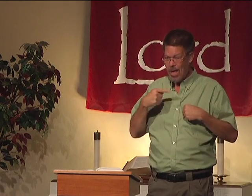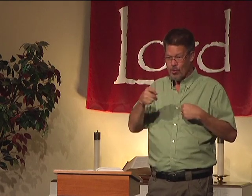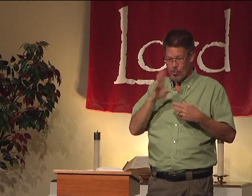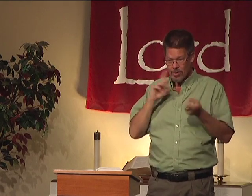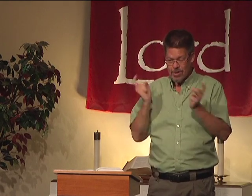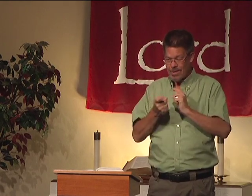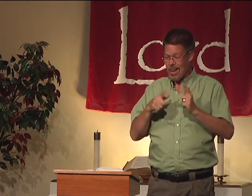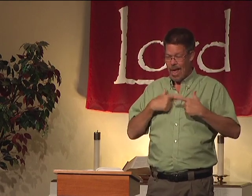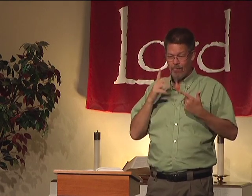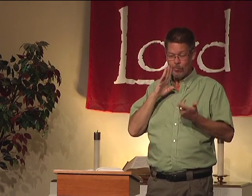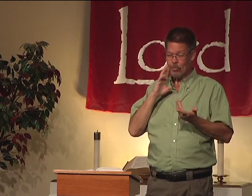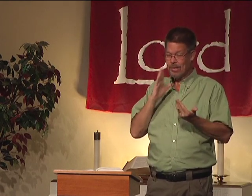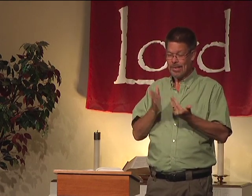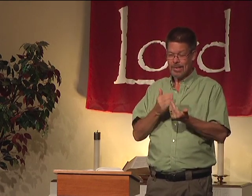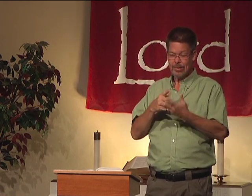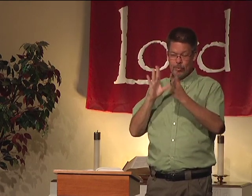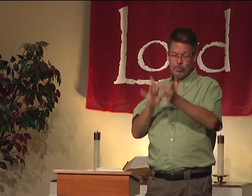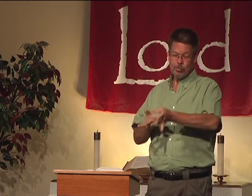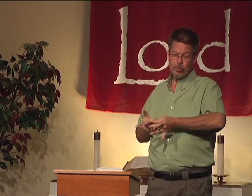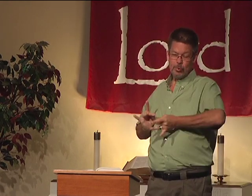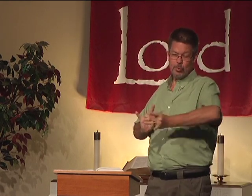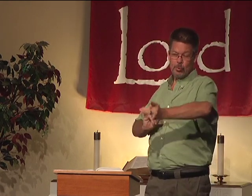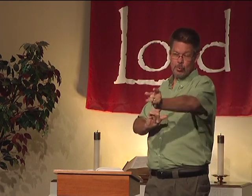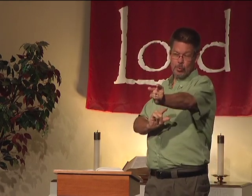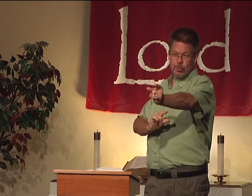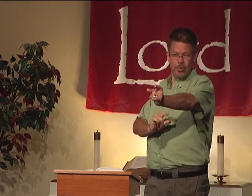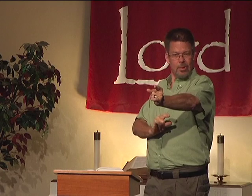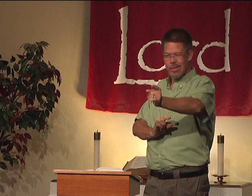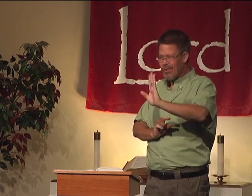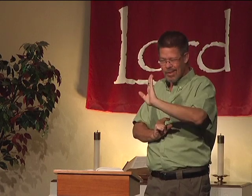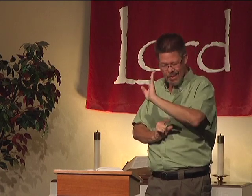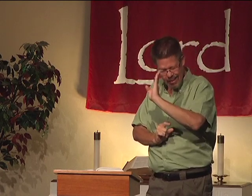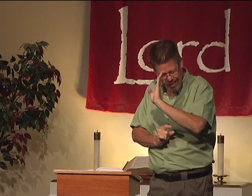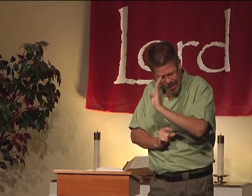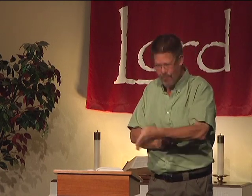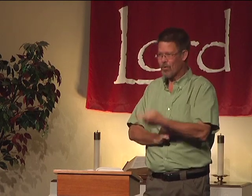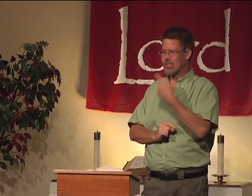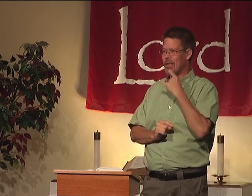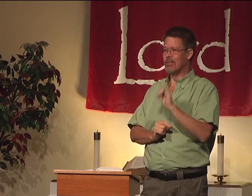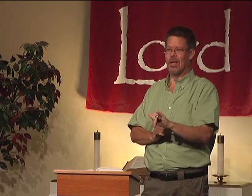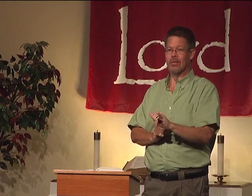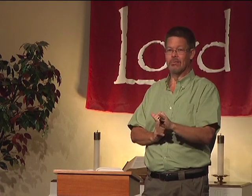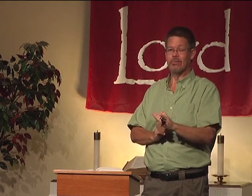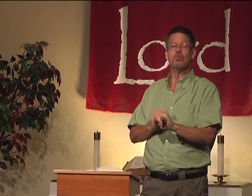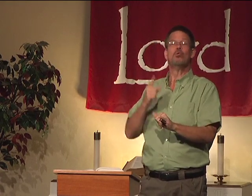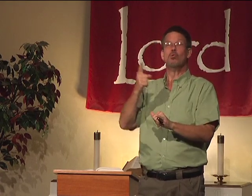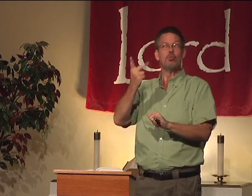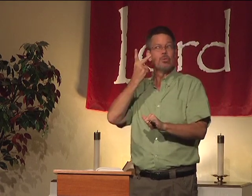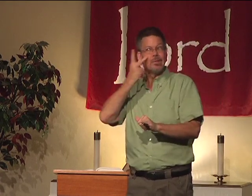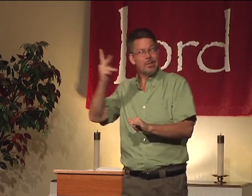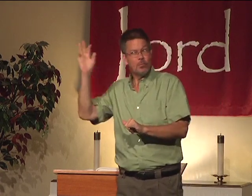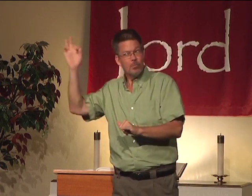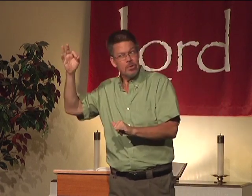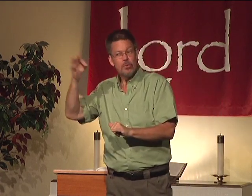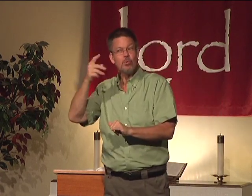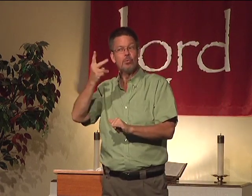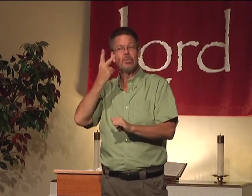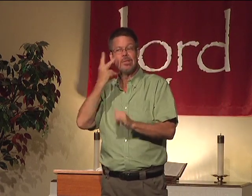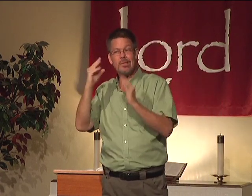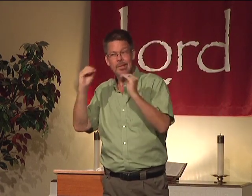It says you accept him. You change your life. It never said your life would be easy and smooth. It never said that. You see